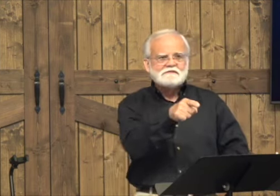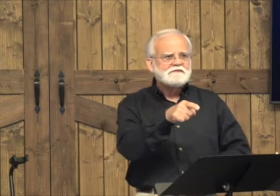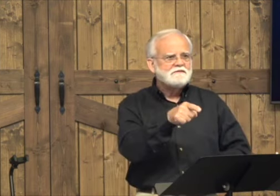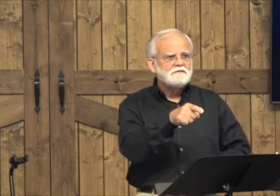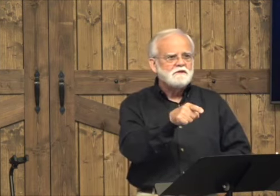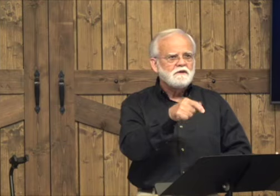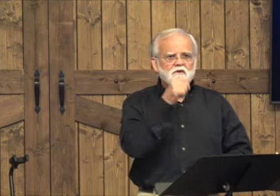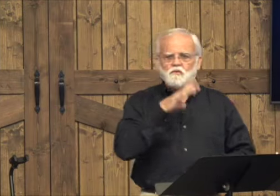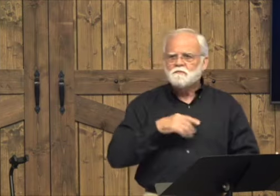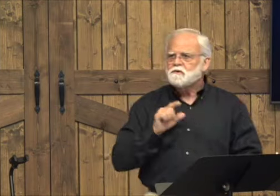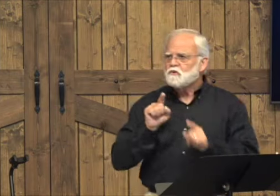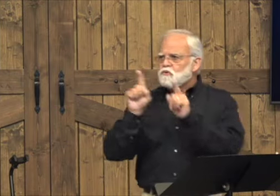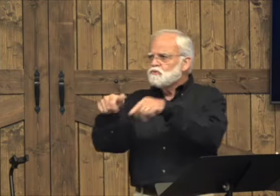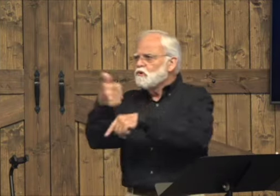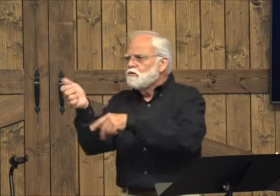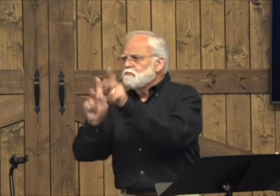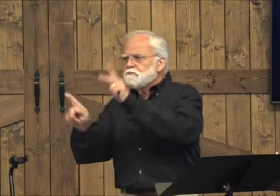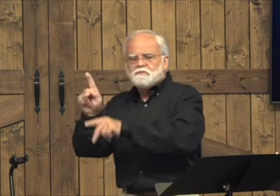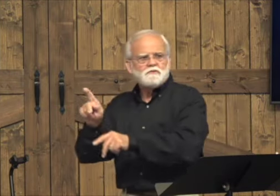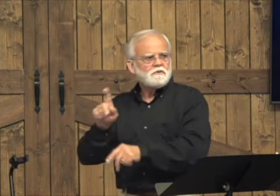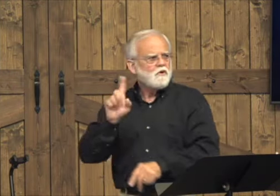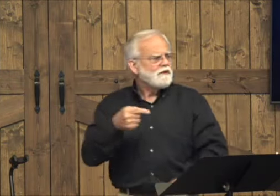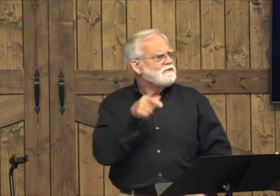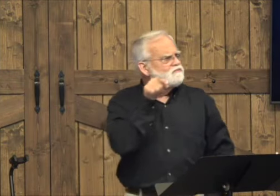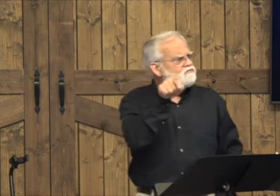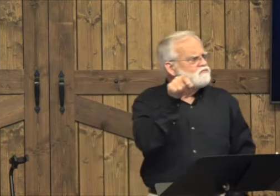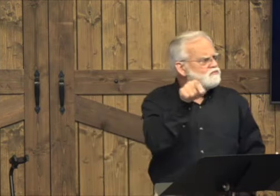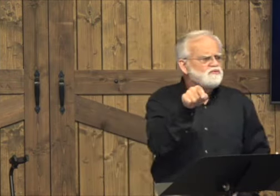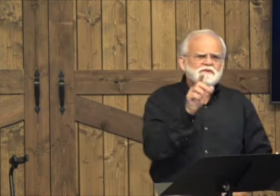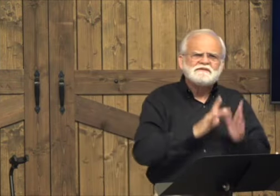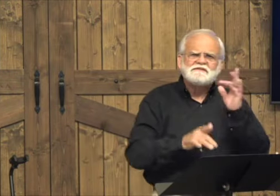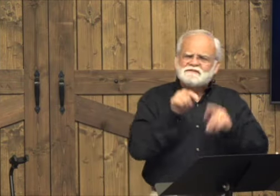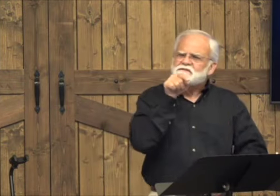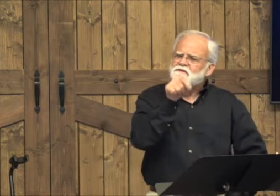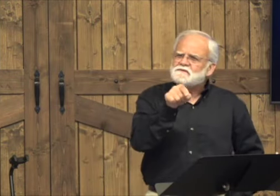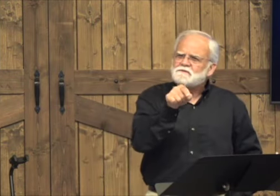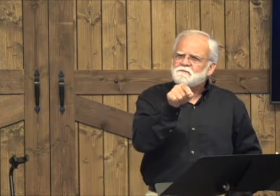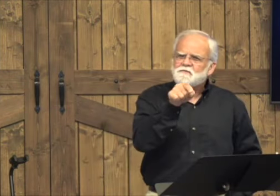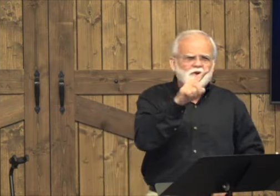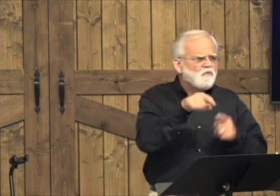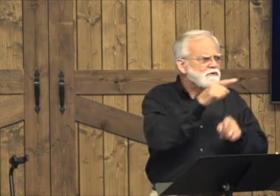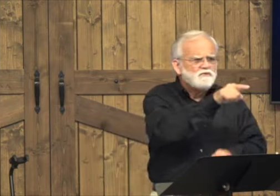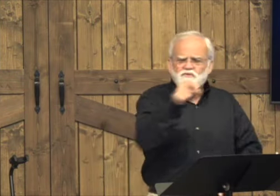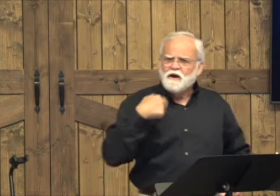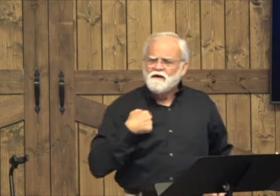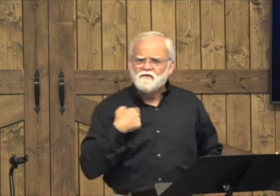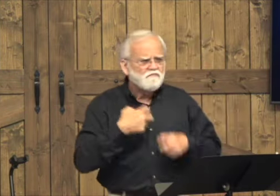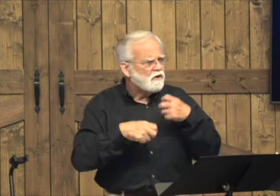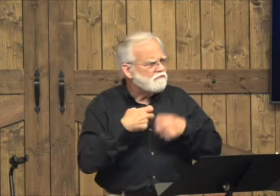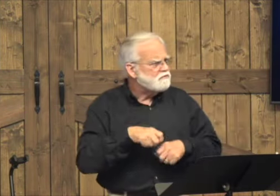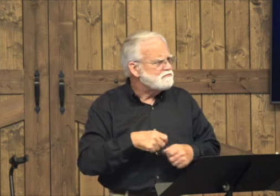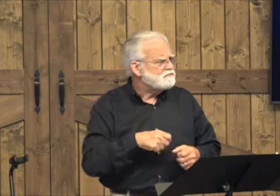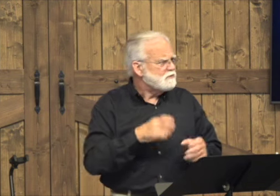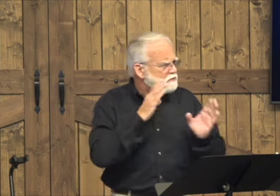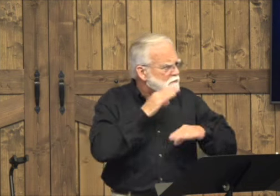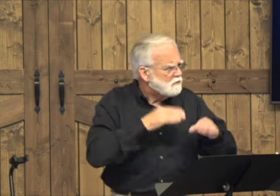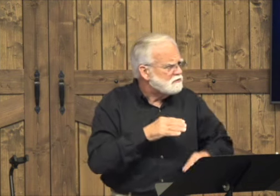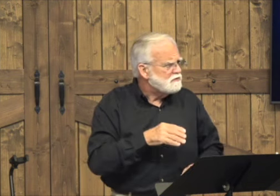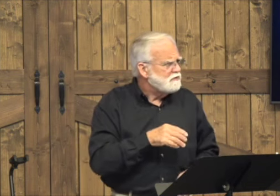The woman didn't go to Pharisees or the other religious leaders. She went directly to Jesus. Now, when you and